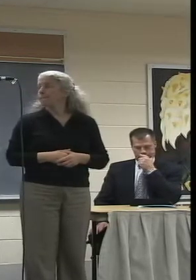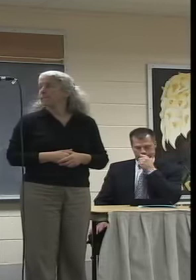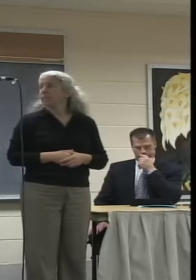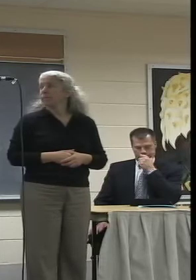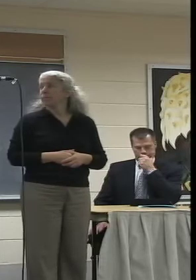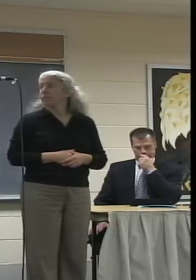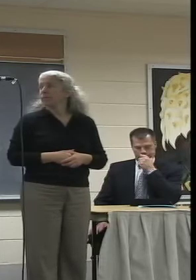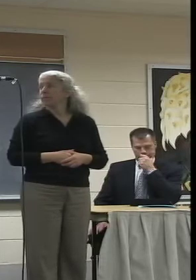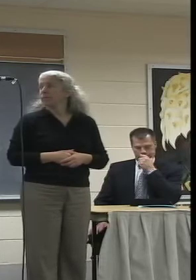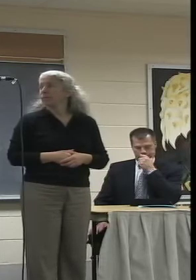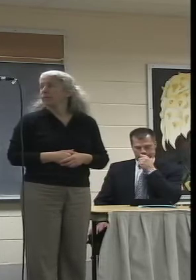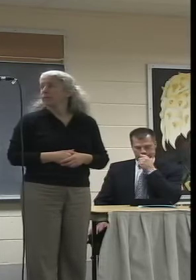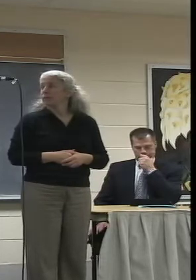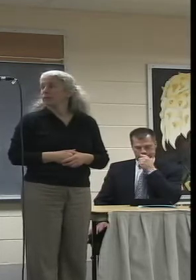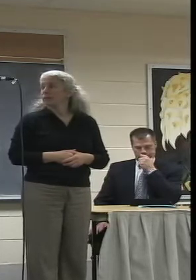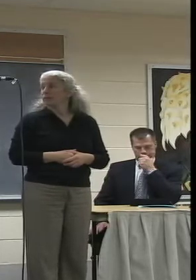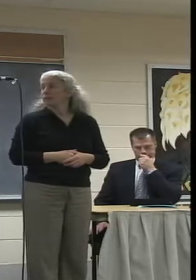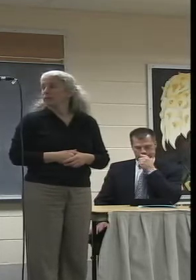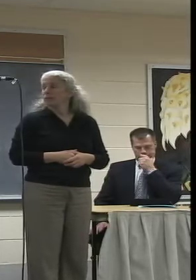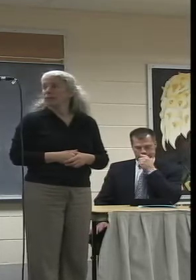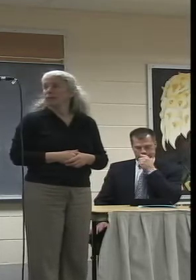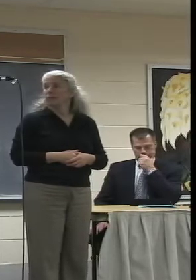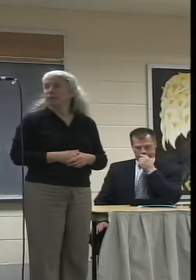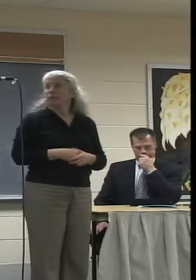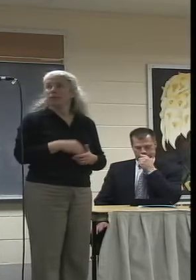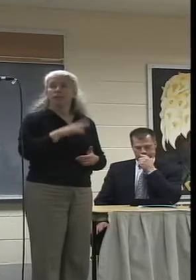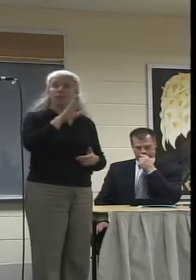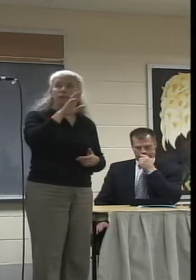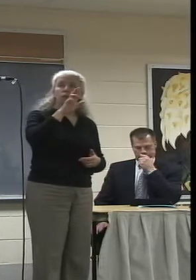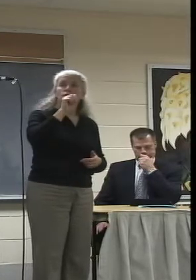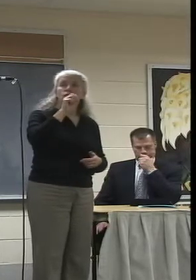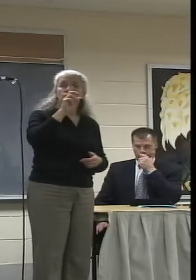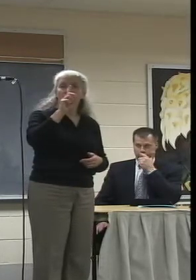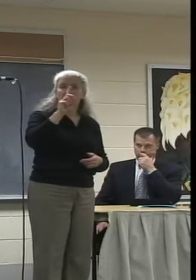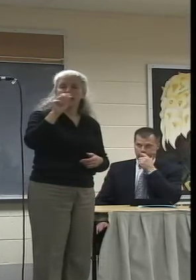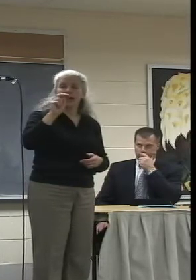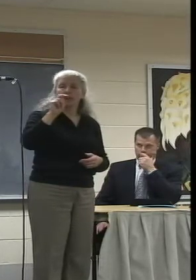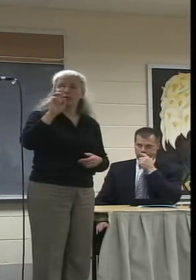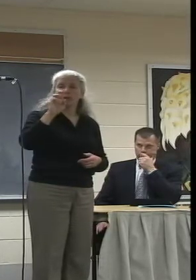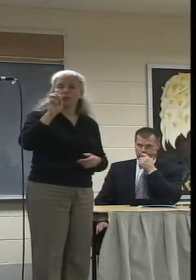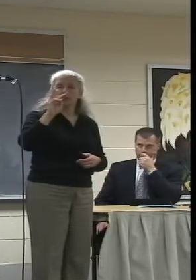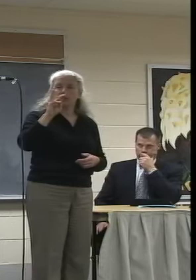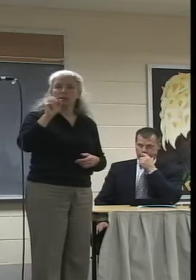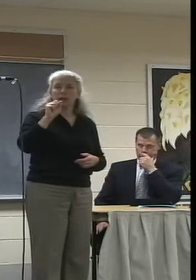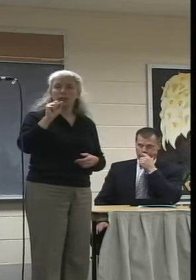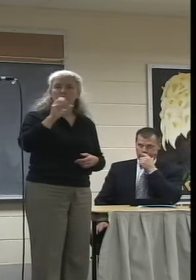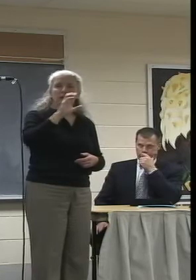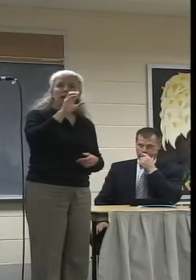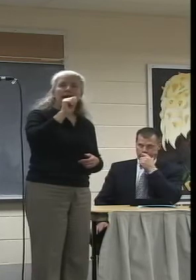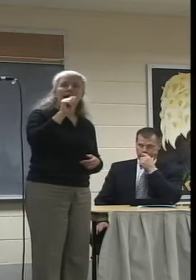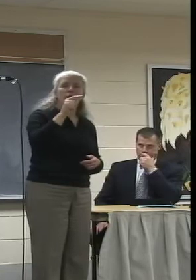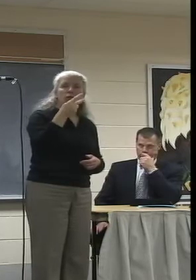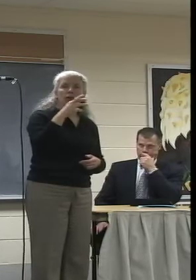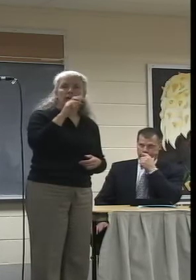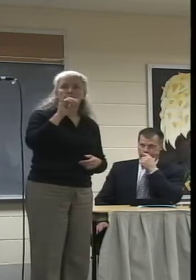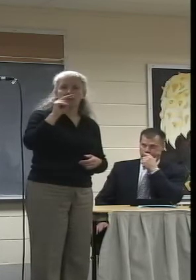Brad. Brad Andrews. Hi. My name is Brad Andrews. I live at 24 Catherine Street in North Adams, Massachusetts.